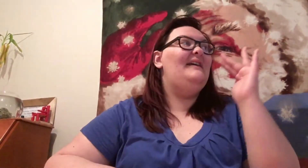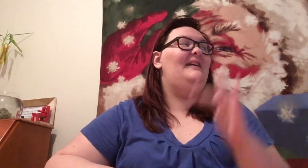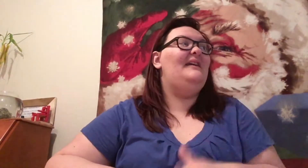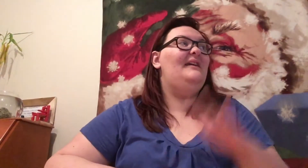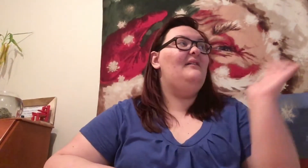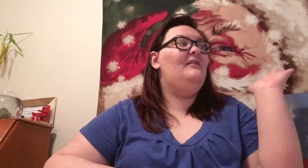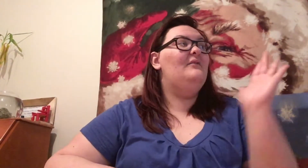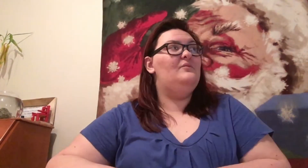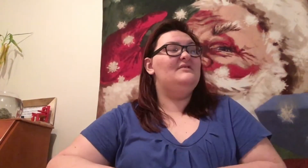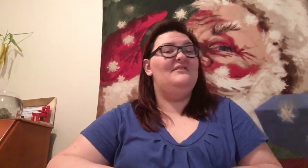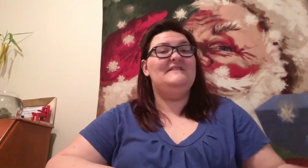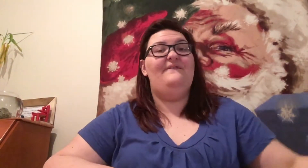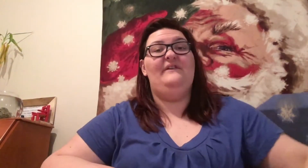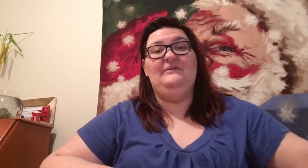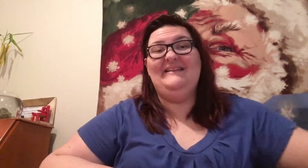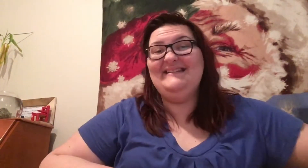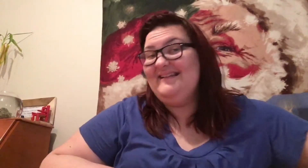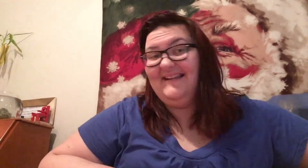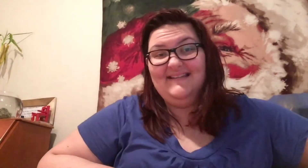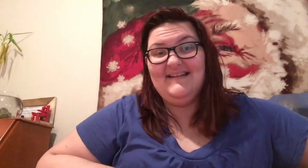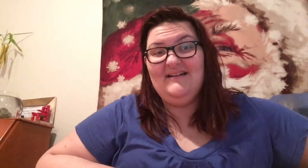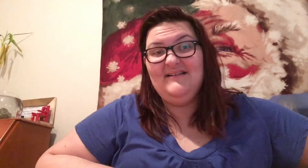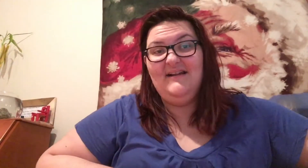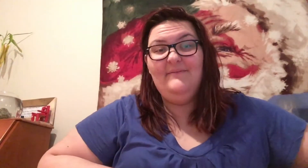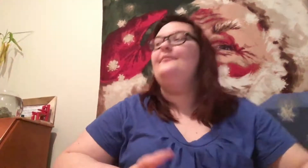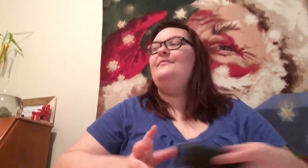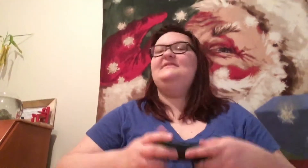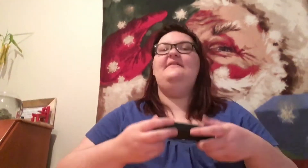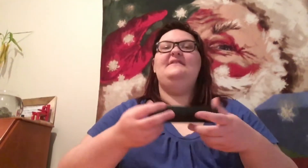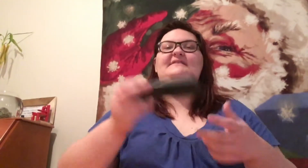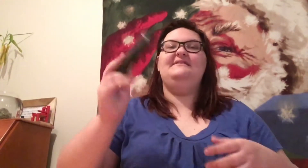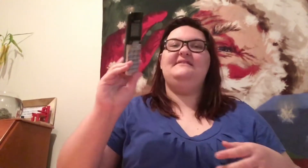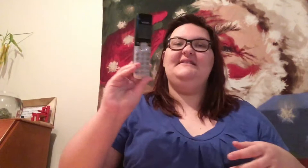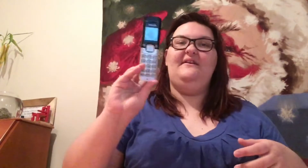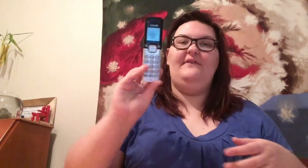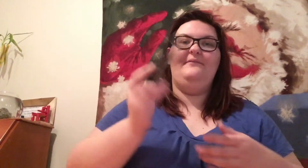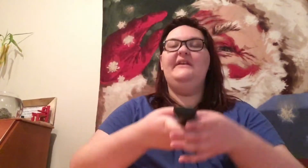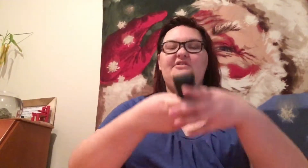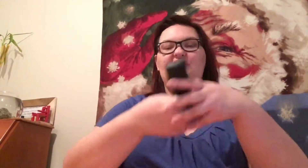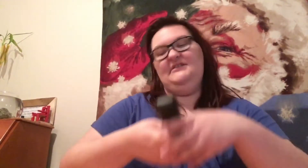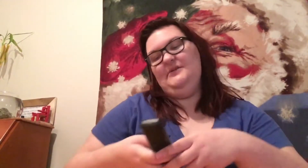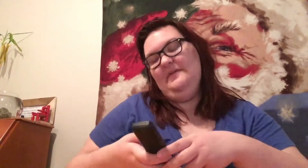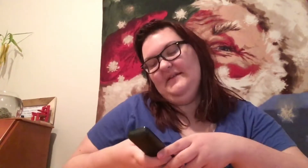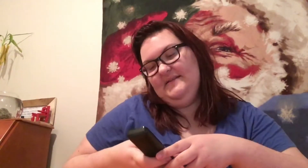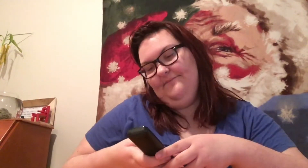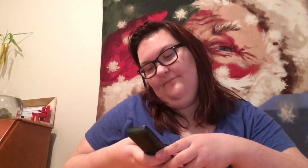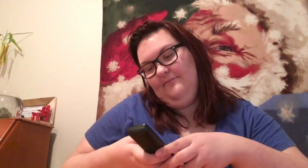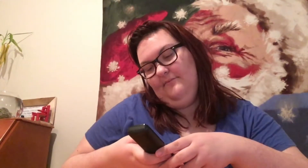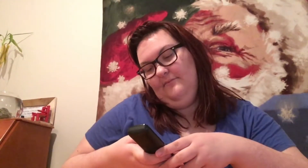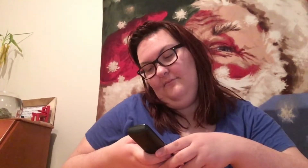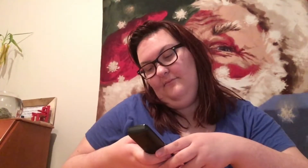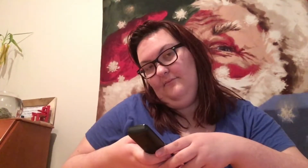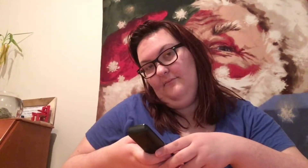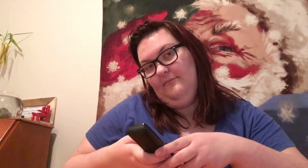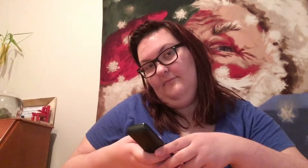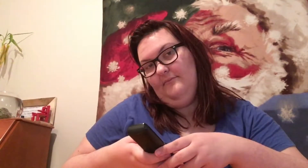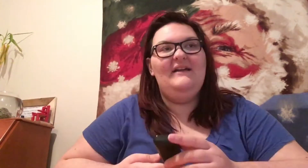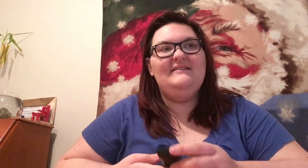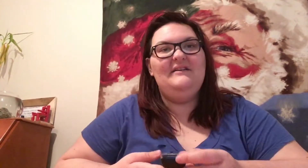He was on his phone race with me the entire time. Pretend this is a cell phone. He's just doing this. I said,